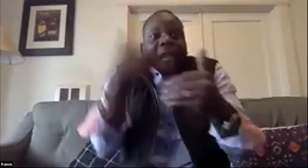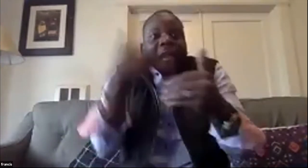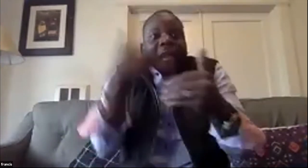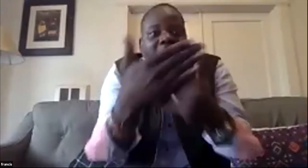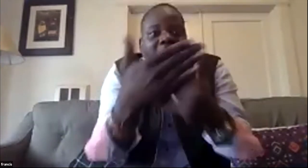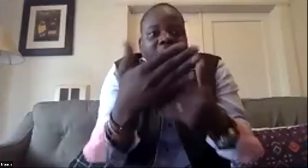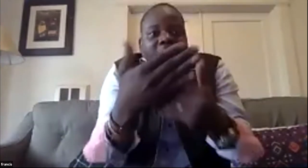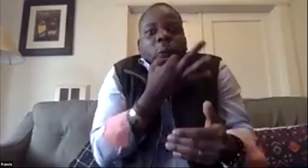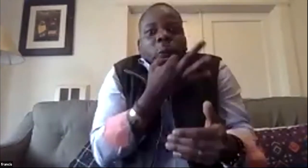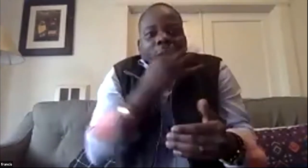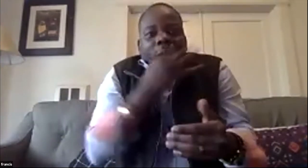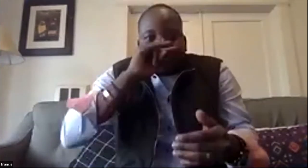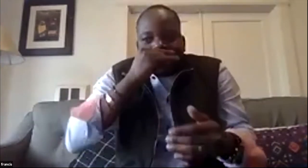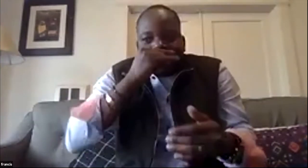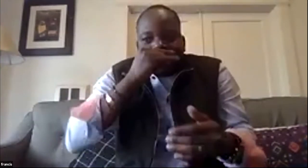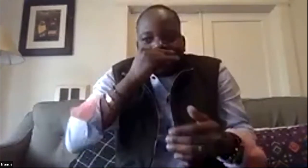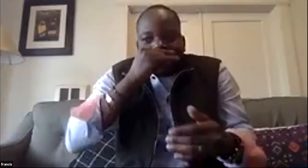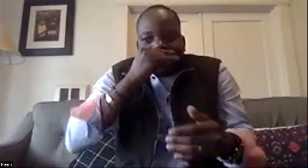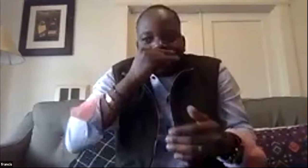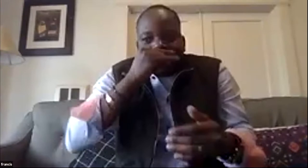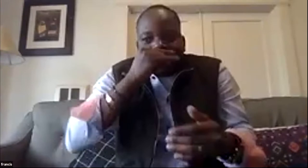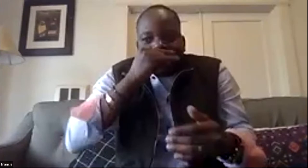okay because the school hang on hang on